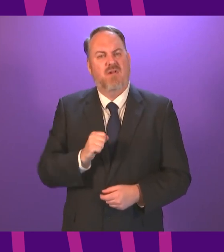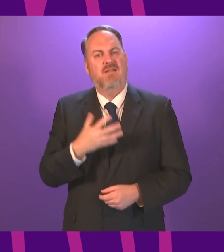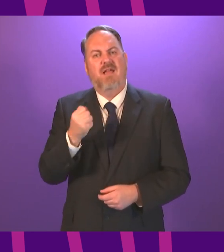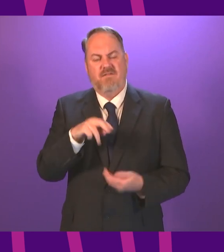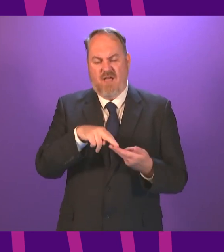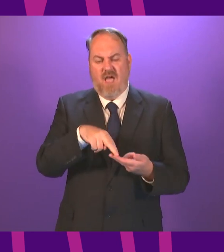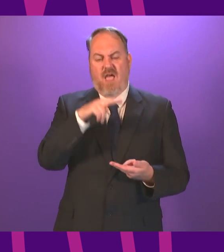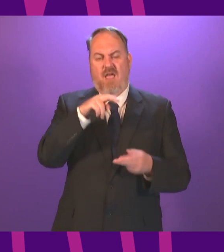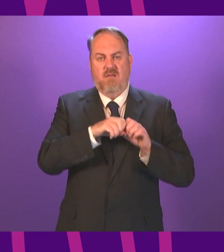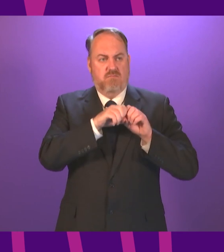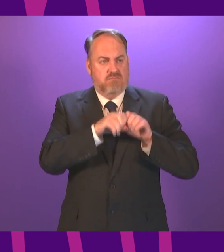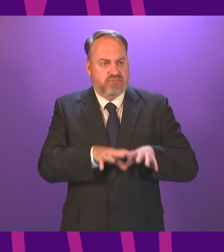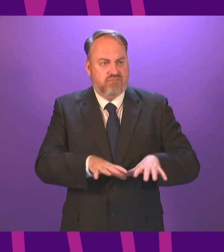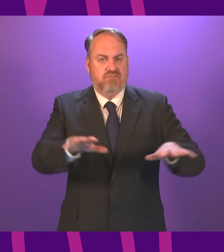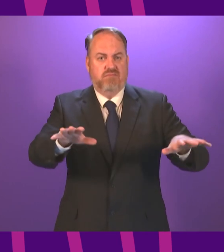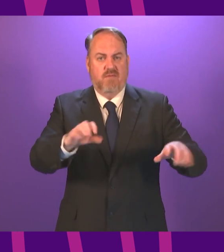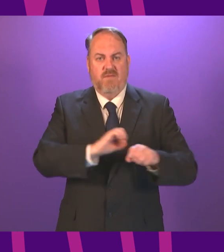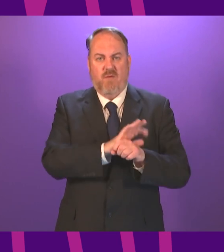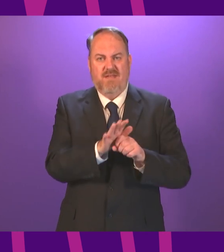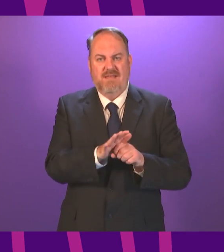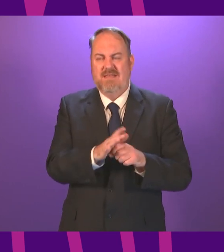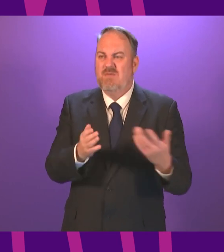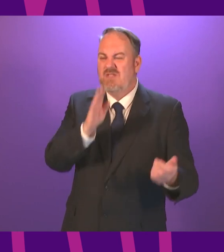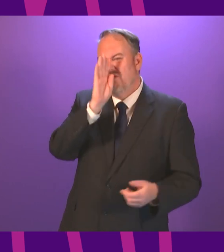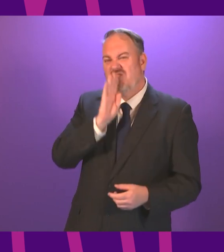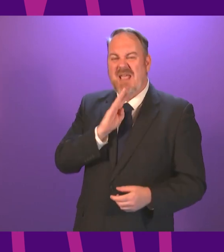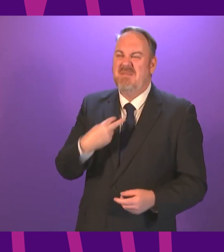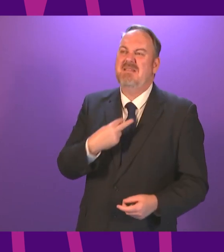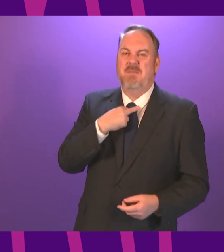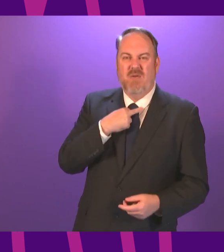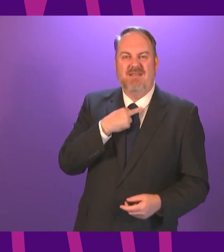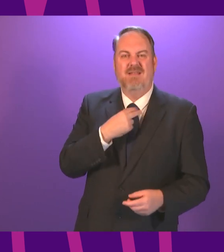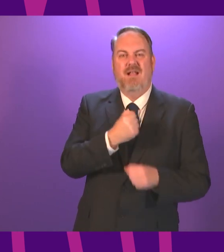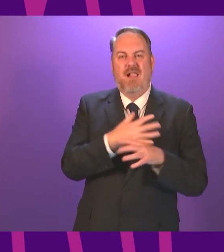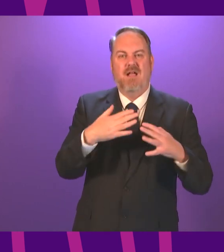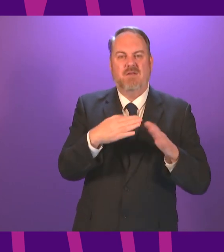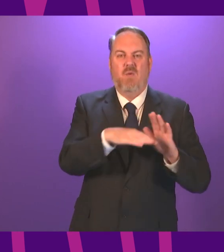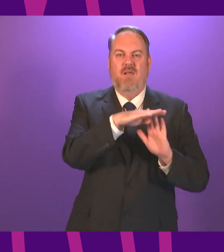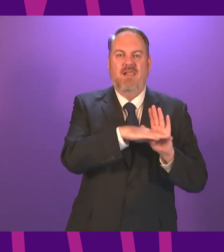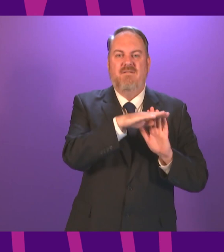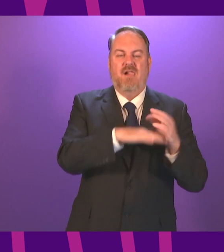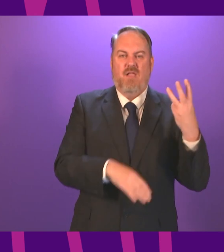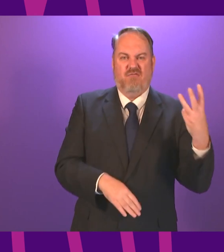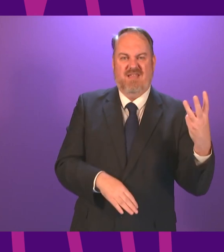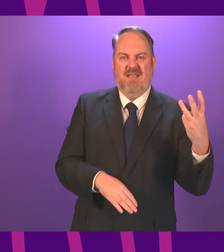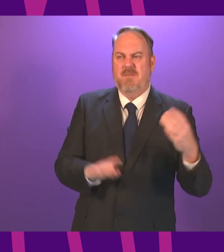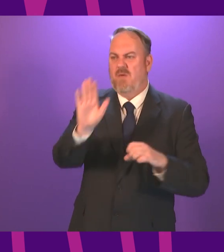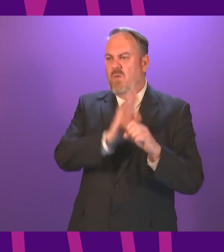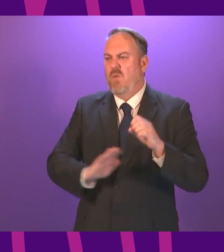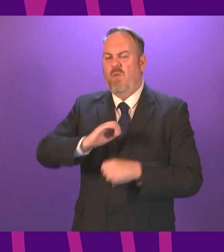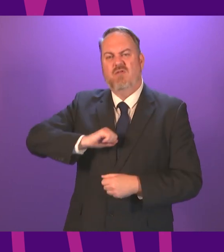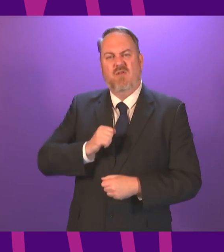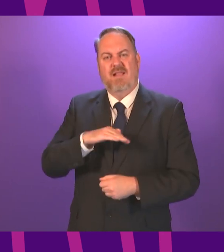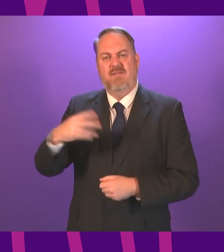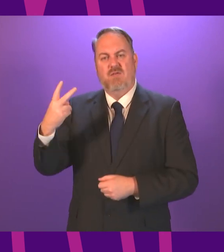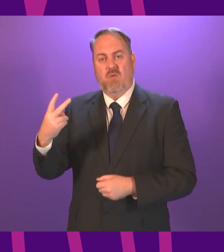understandable but incredibly disappointing that Glasgow was left in level 3 when the rest of the country moved to level 2 hopefully this will not be